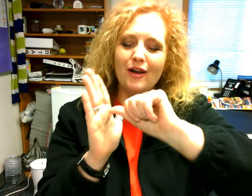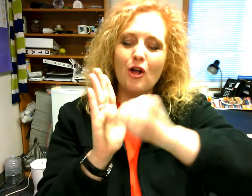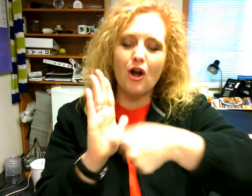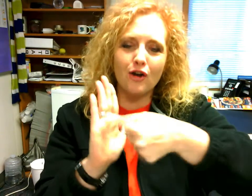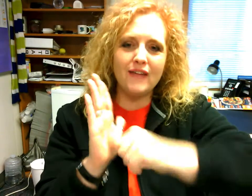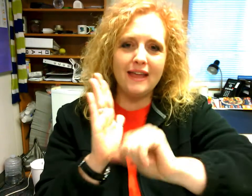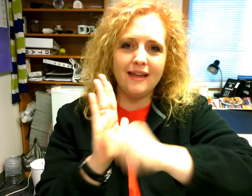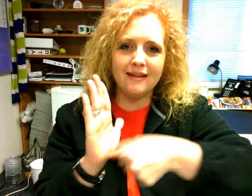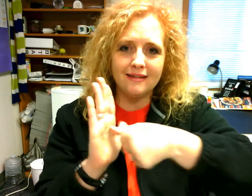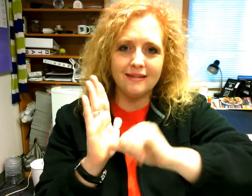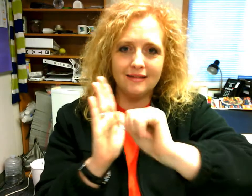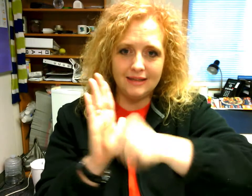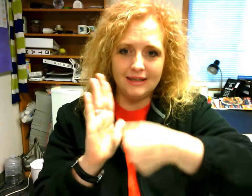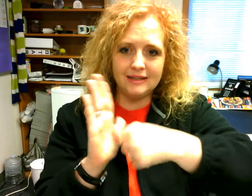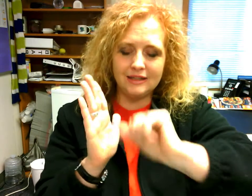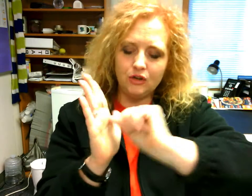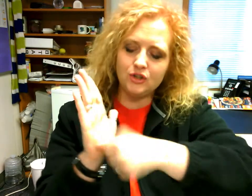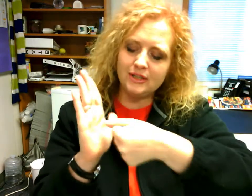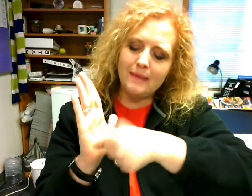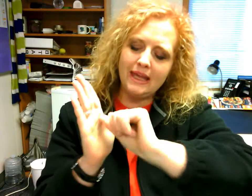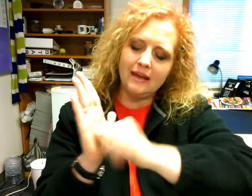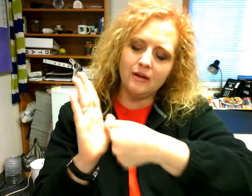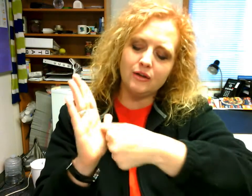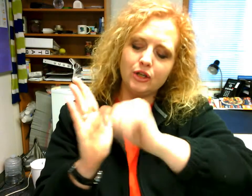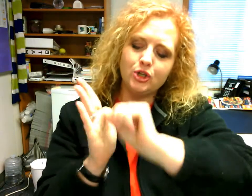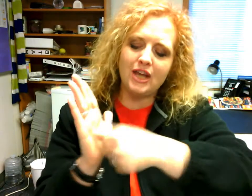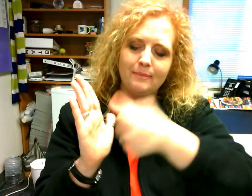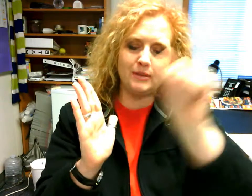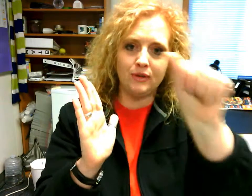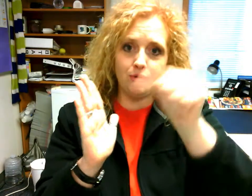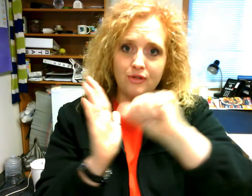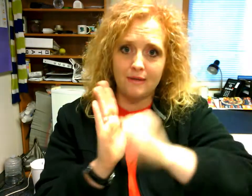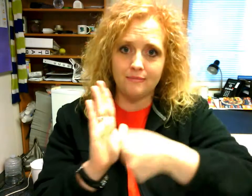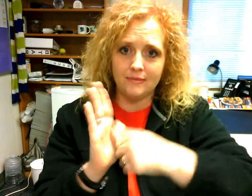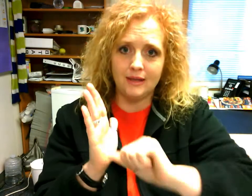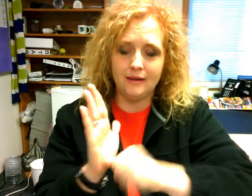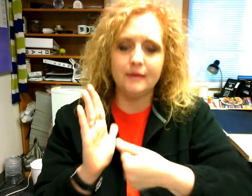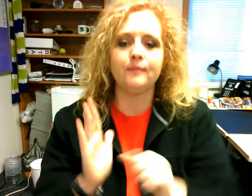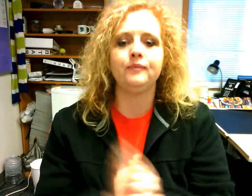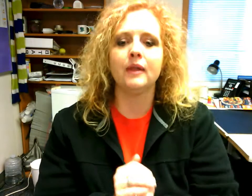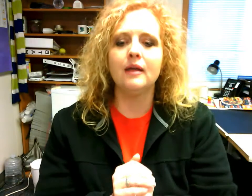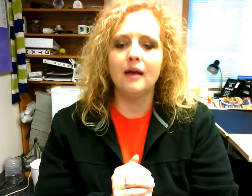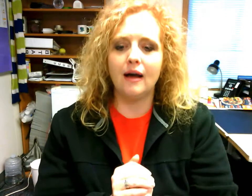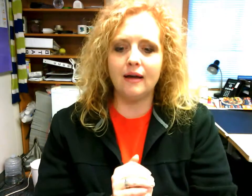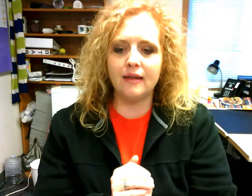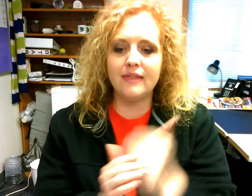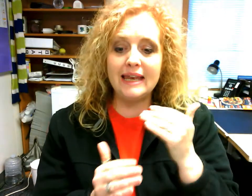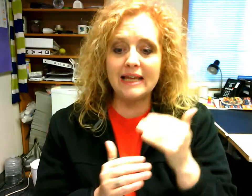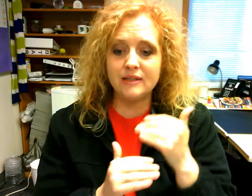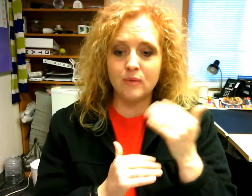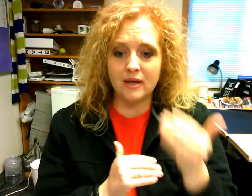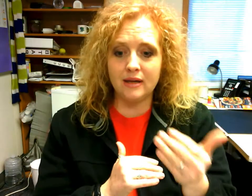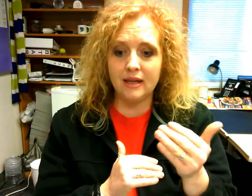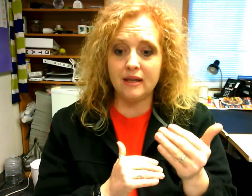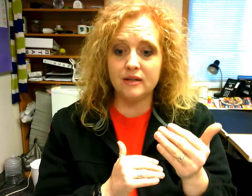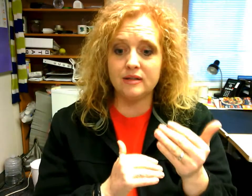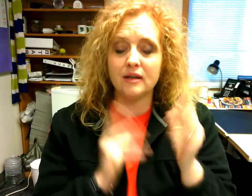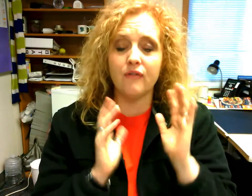carving is you're just making little shapes with your thumb uh the next one is a